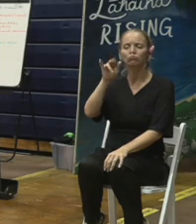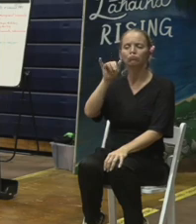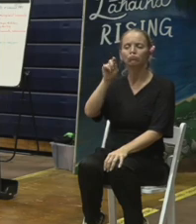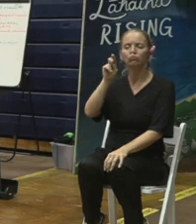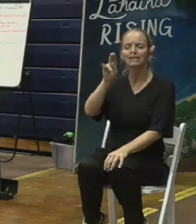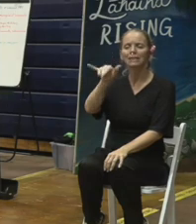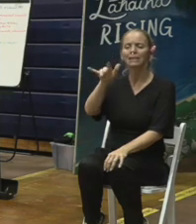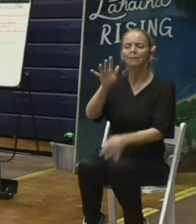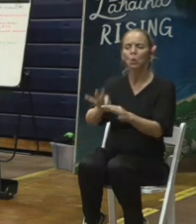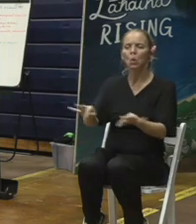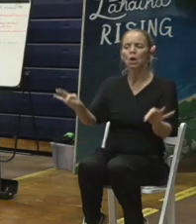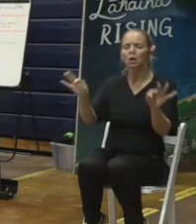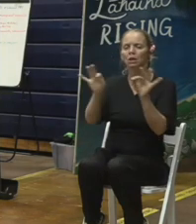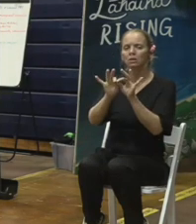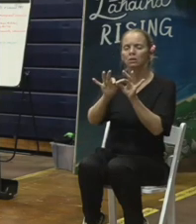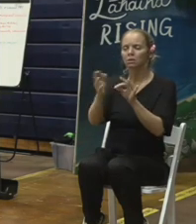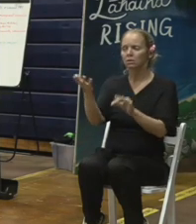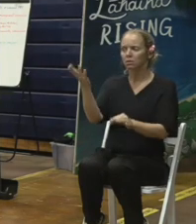okay okay